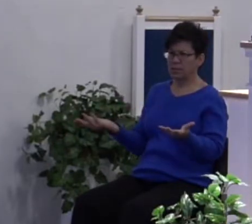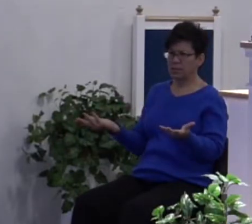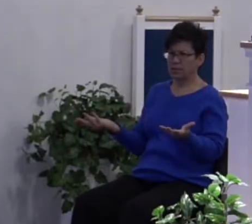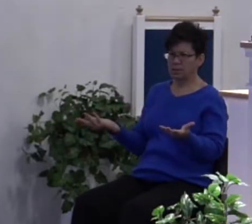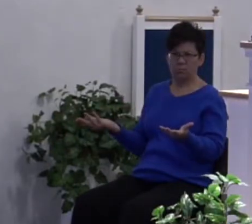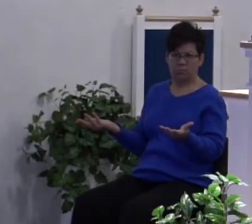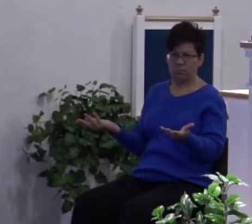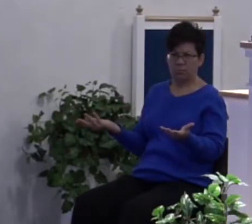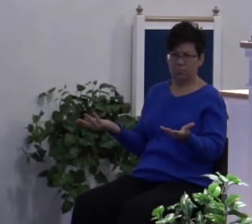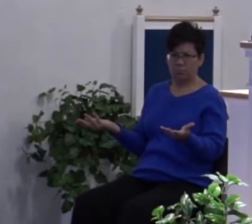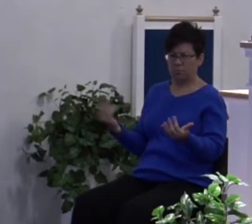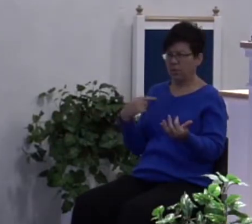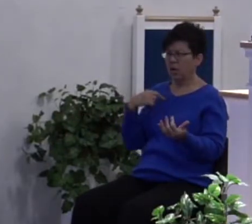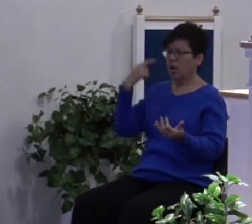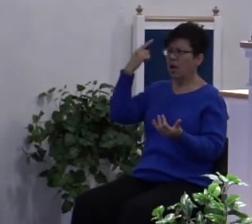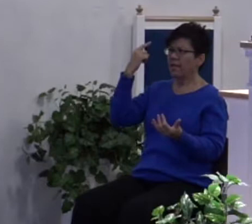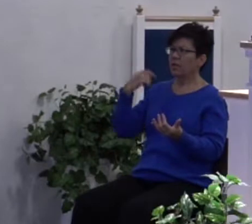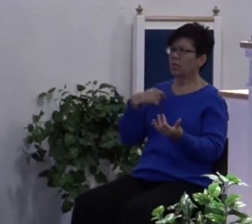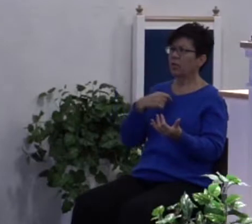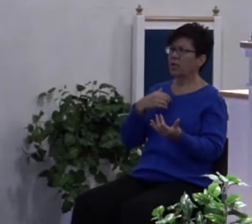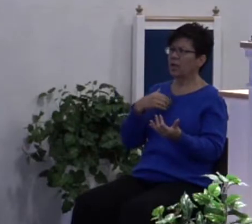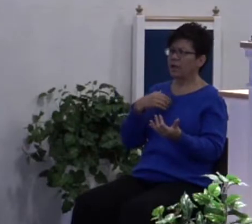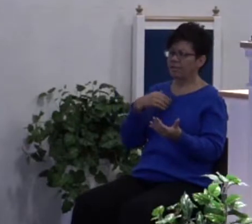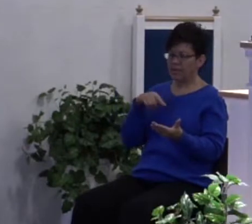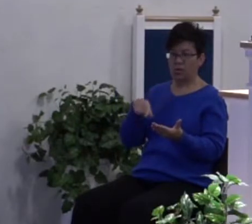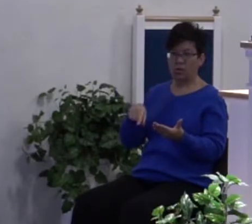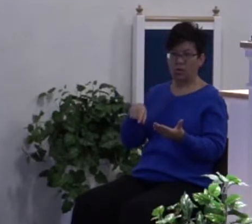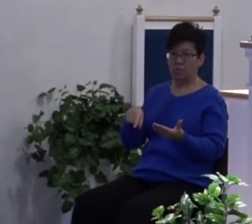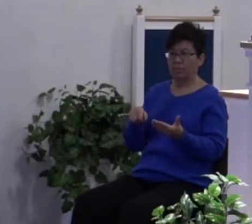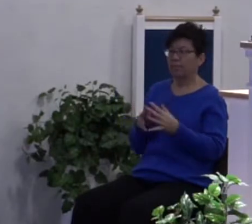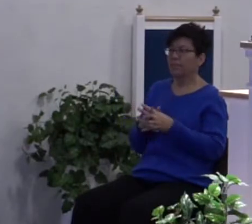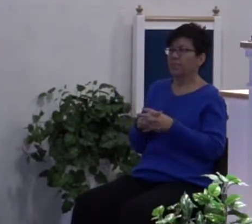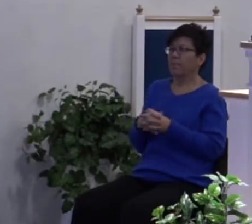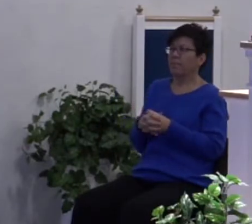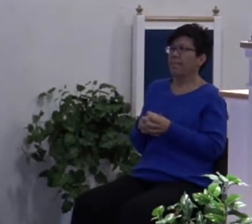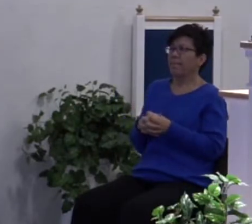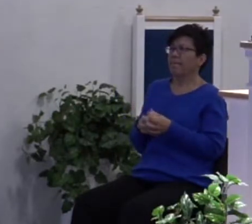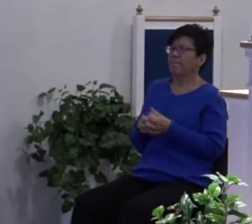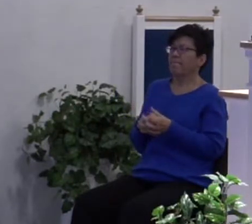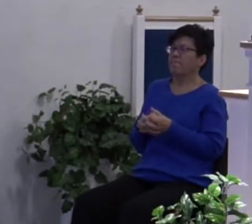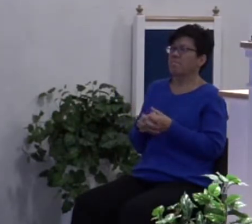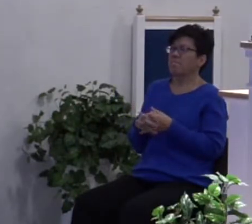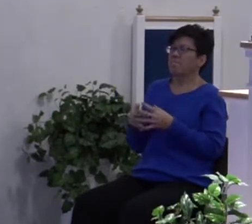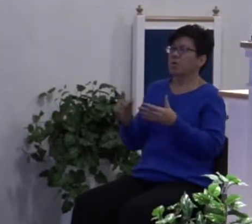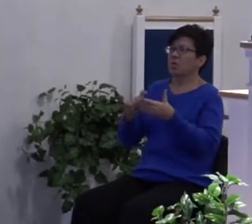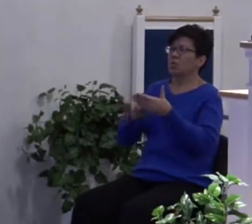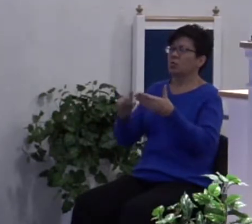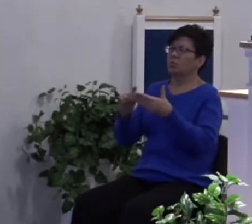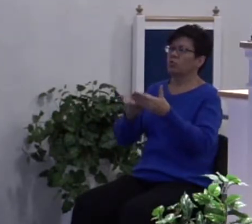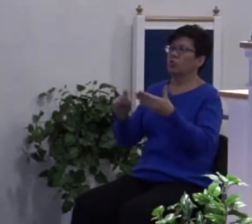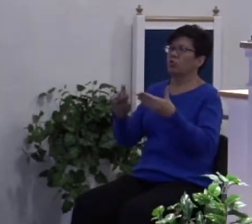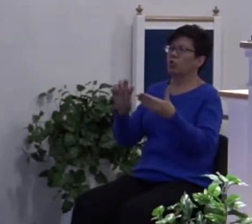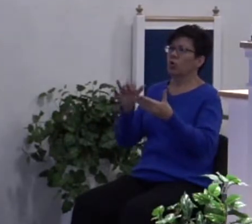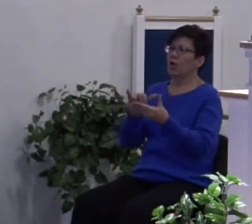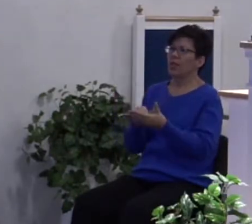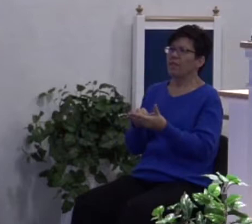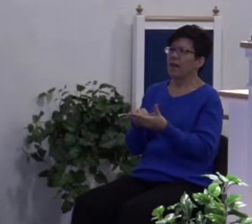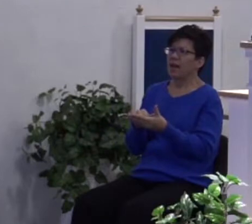I think we have here a scripture that is literally